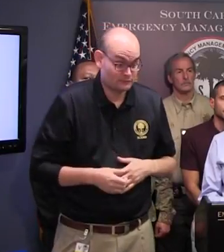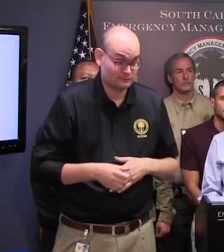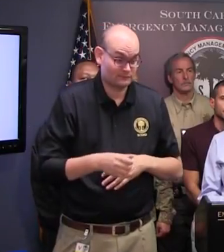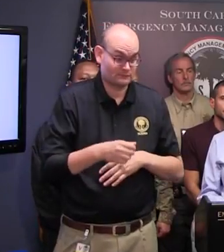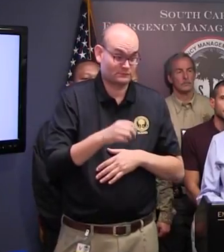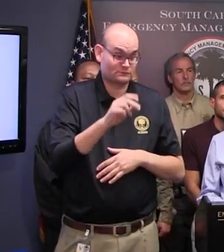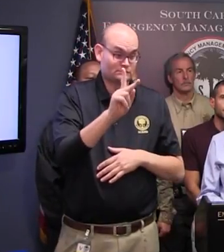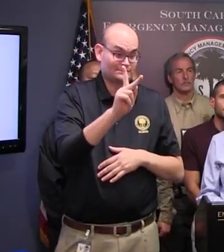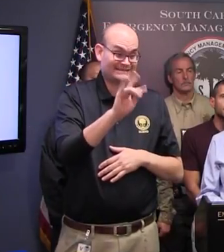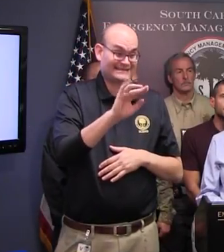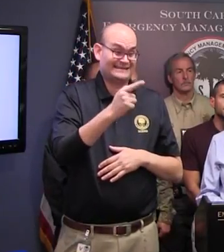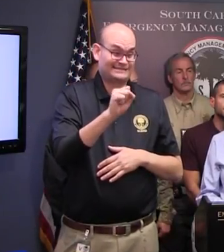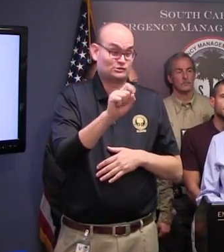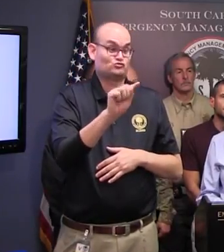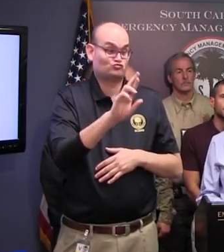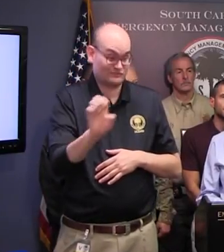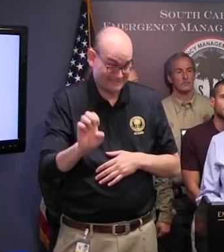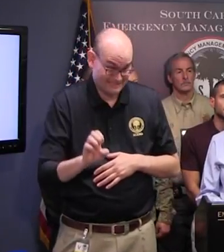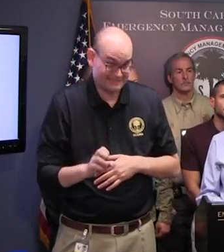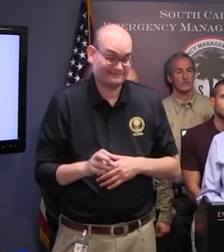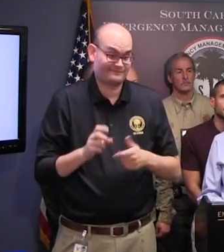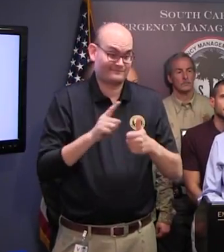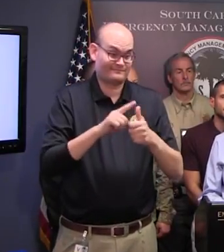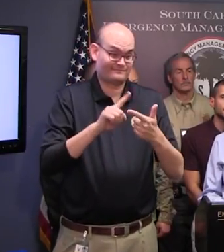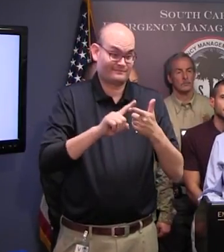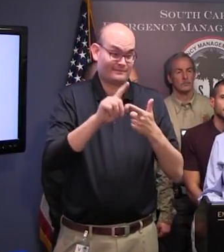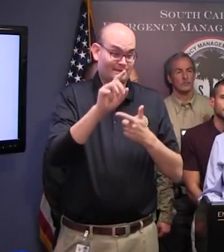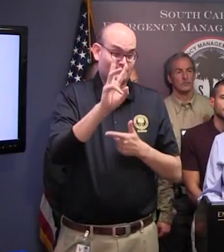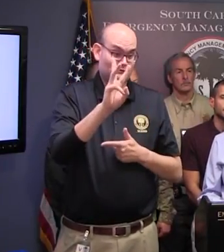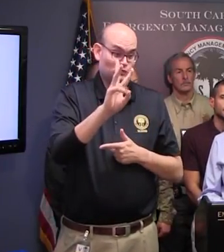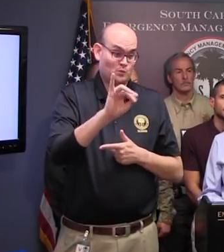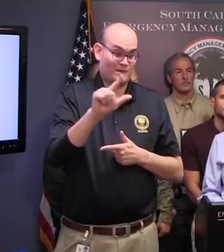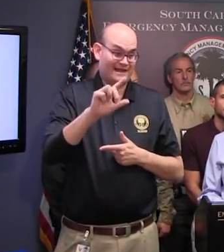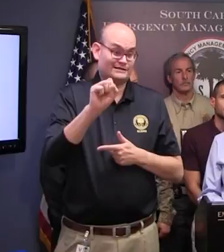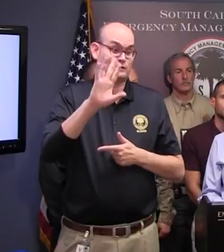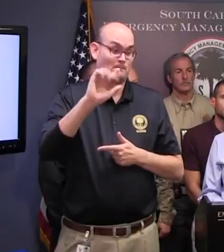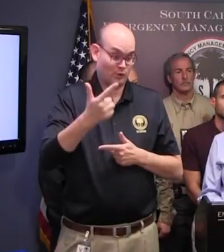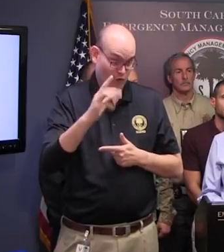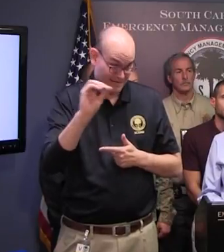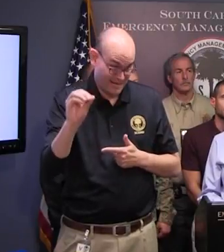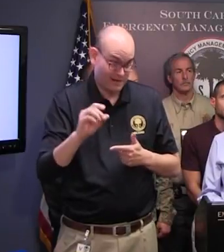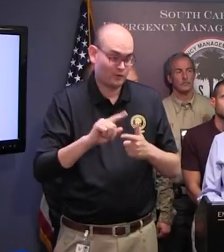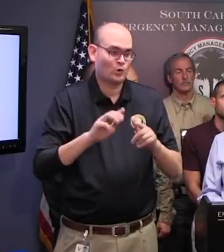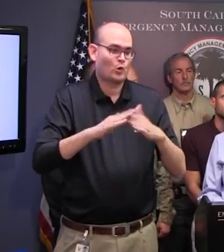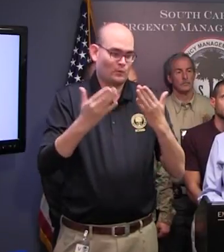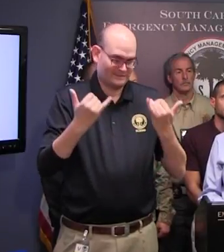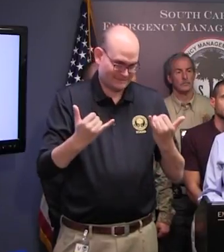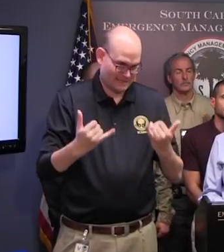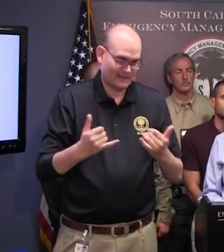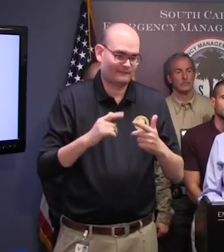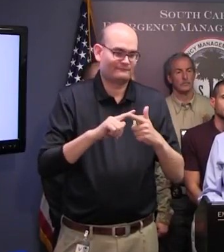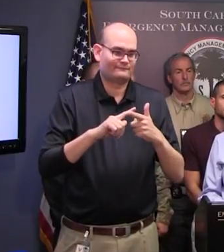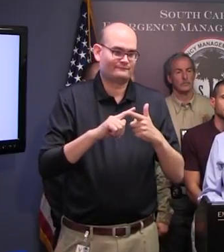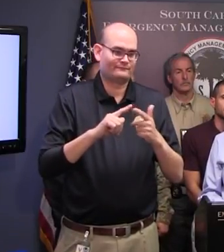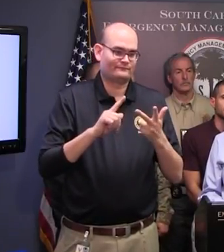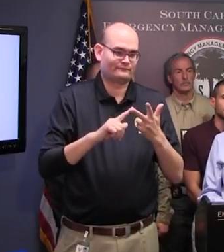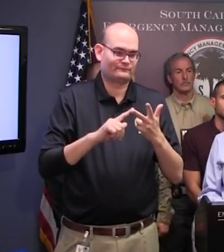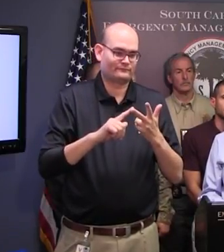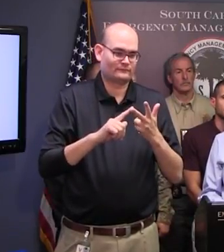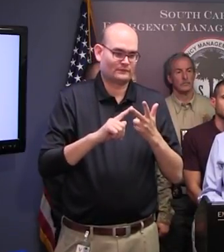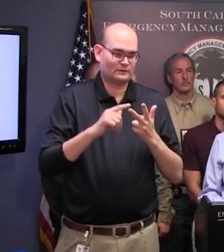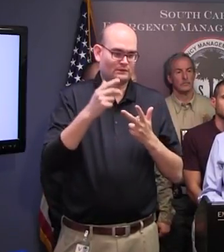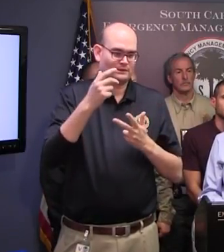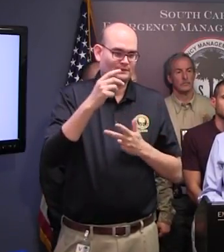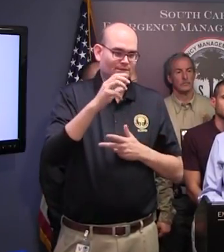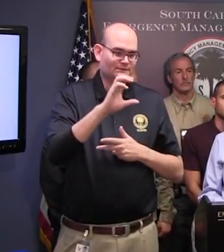is scheduled to open at 3 p.m. C.E. Murray High School in Williamsburg County is scheduled to